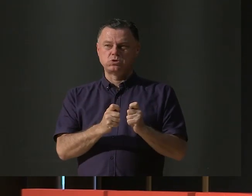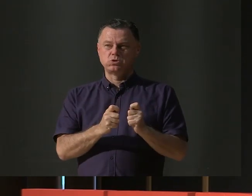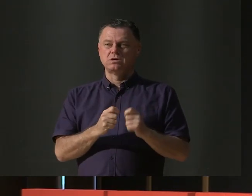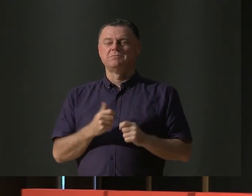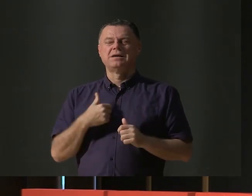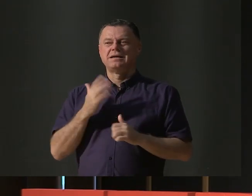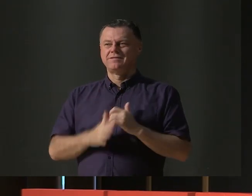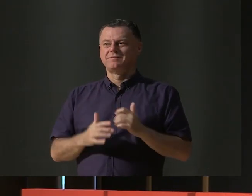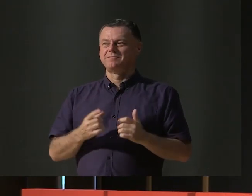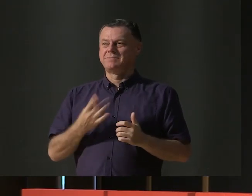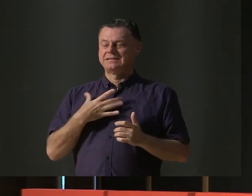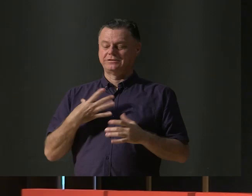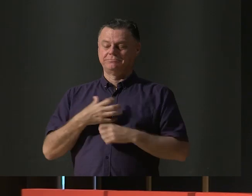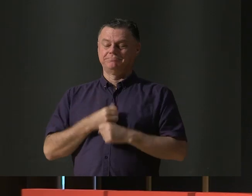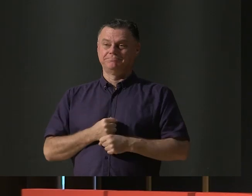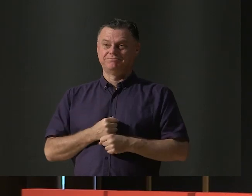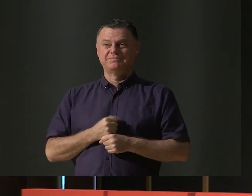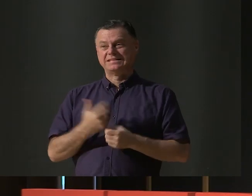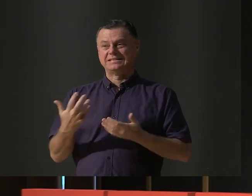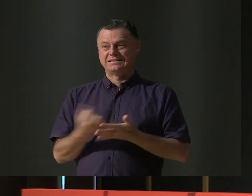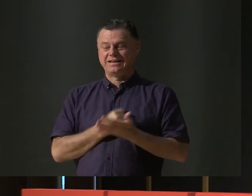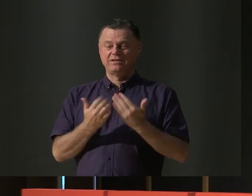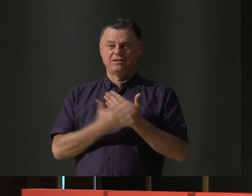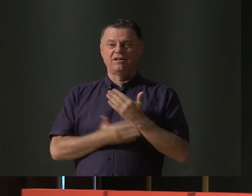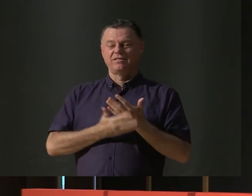didn't. Don't worry, I contained myself and she was safely released.